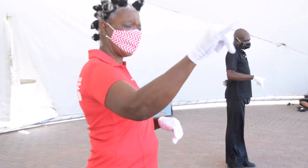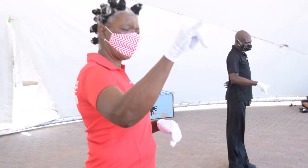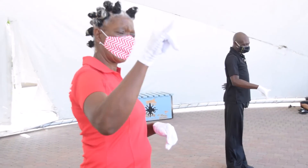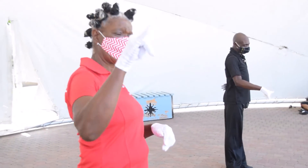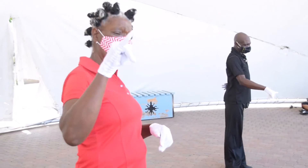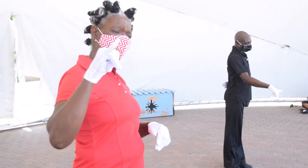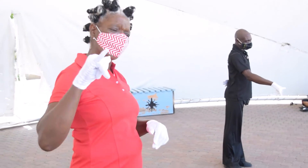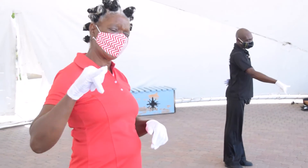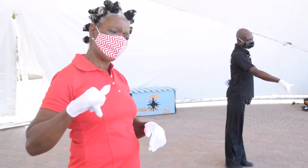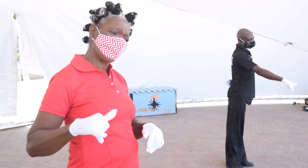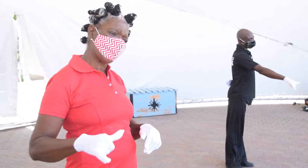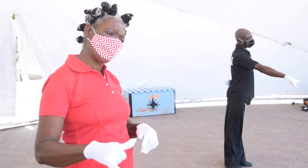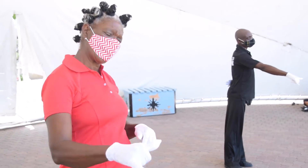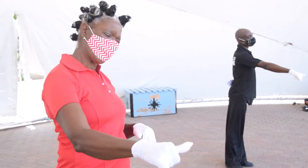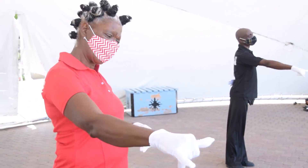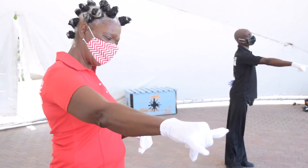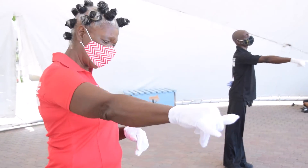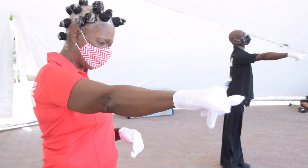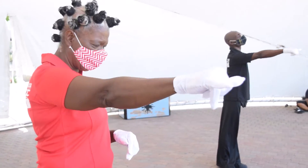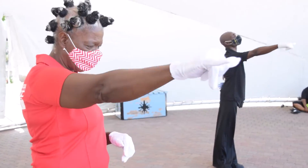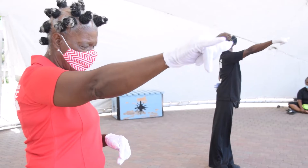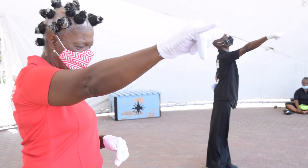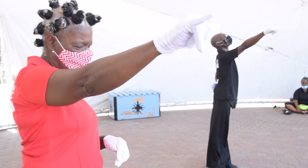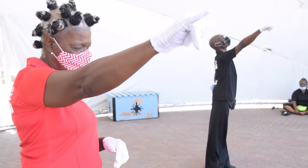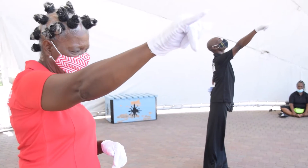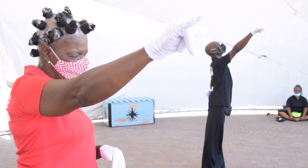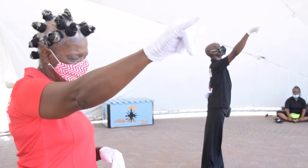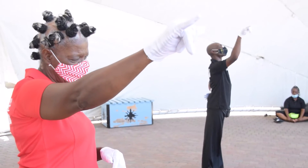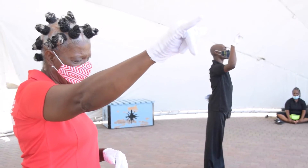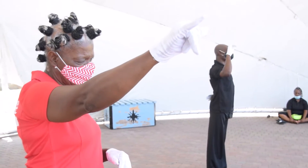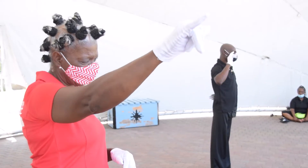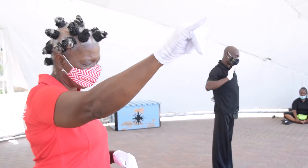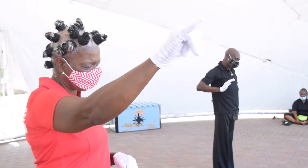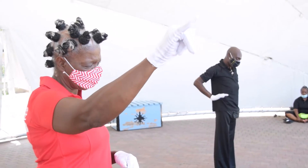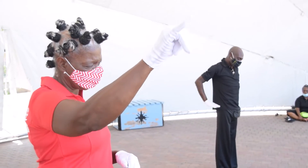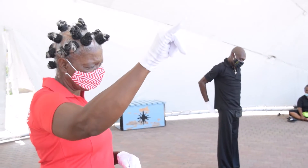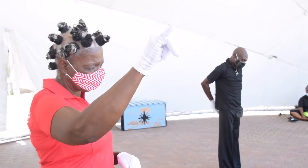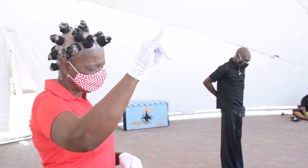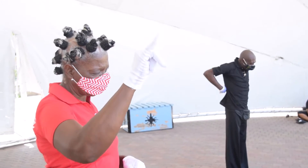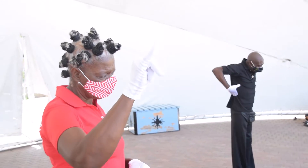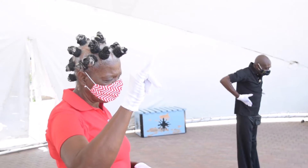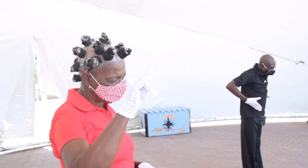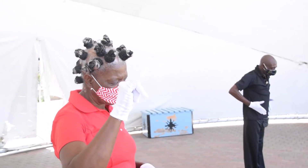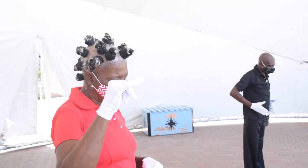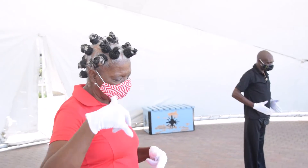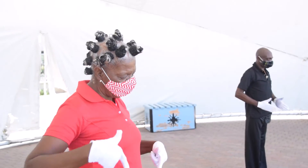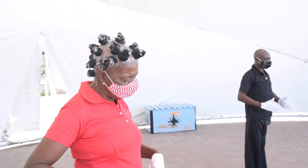sorrow, and Let